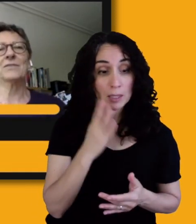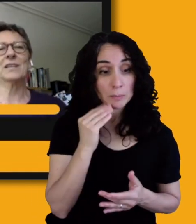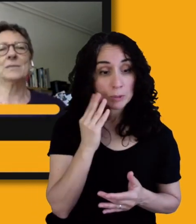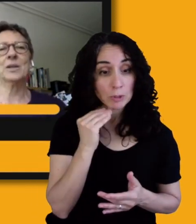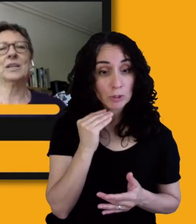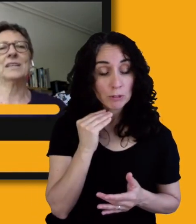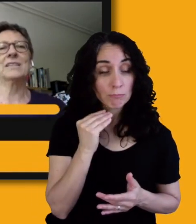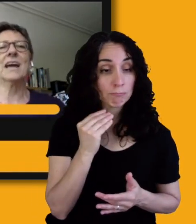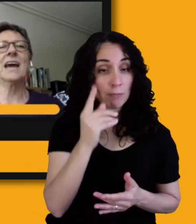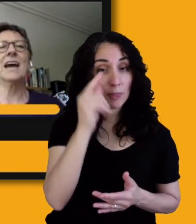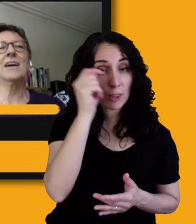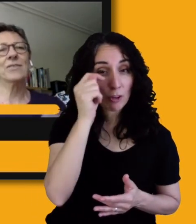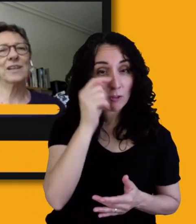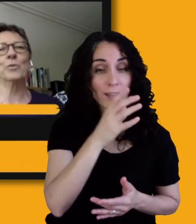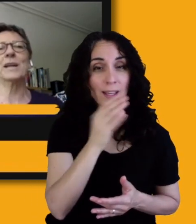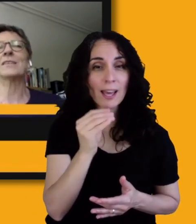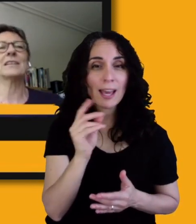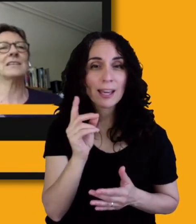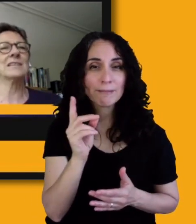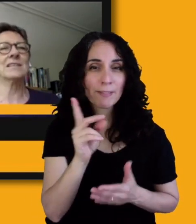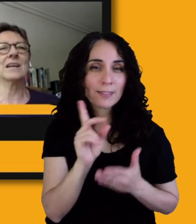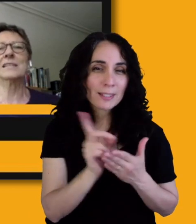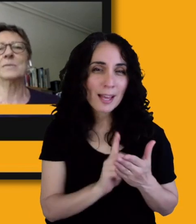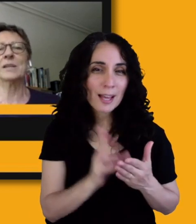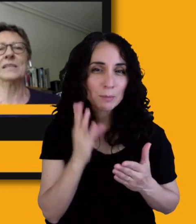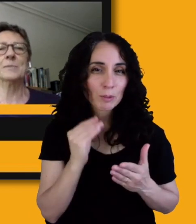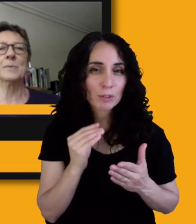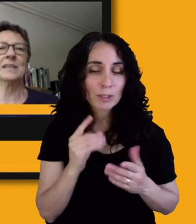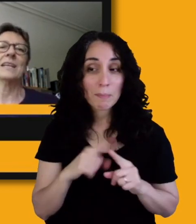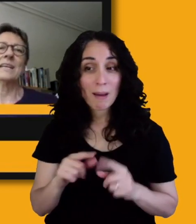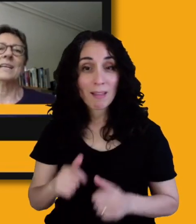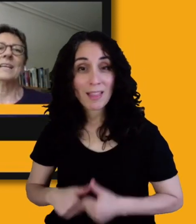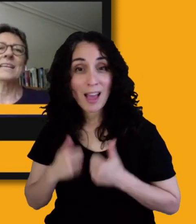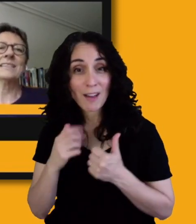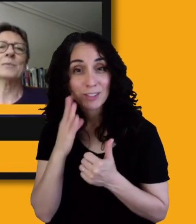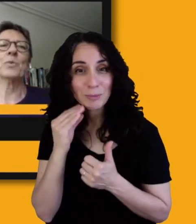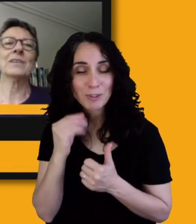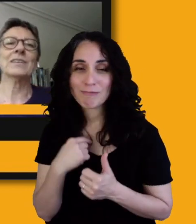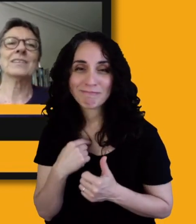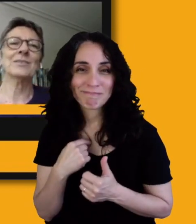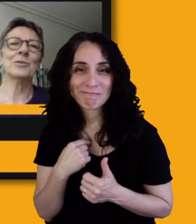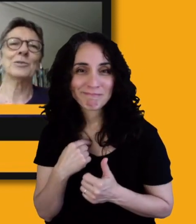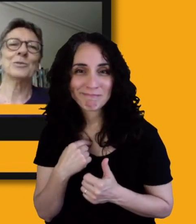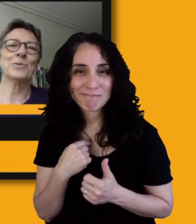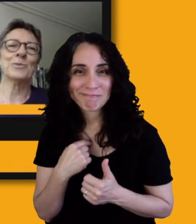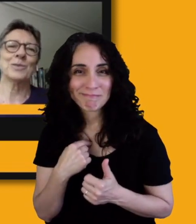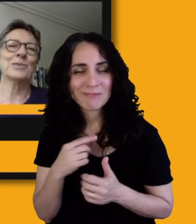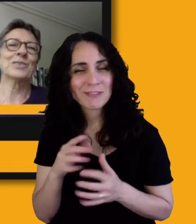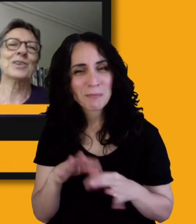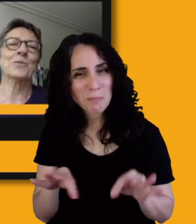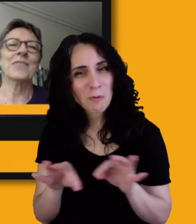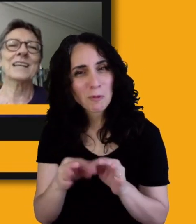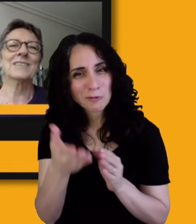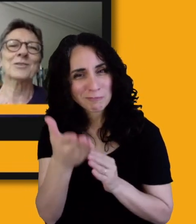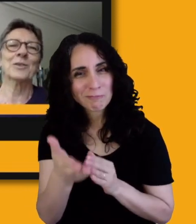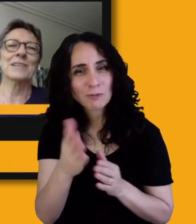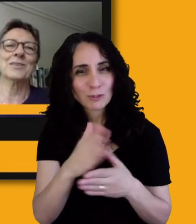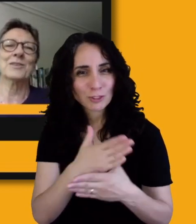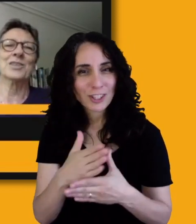experience, I have theoretical and design experience, but it's important to start with that story. So Shanique